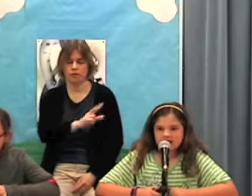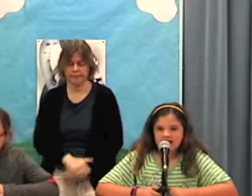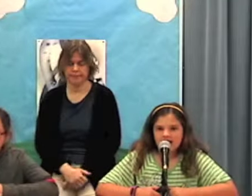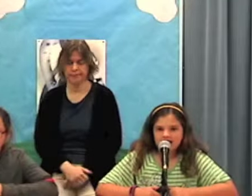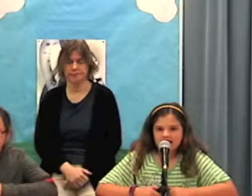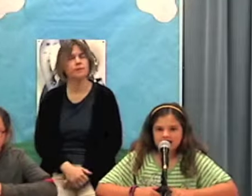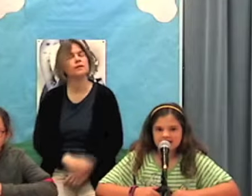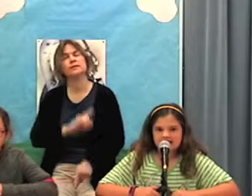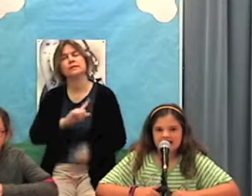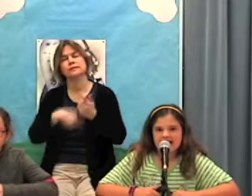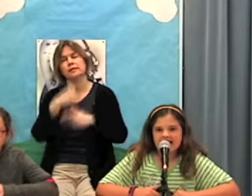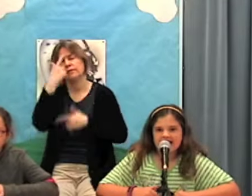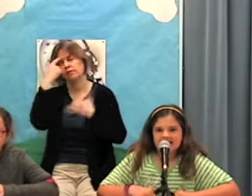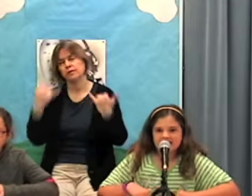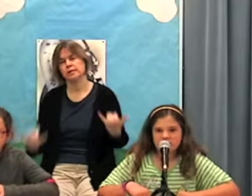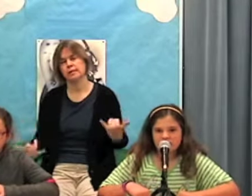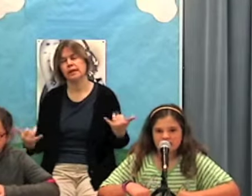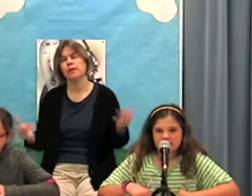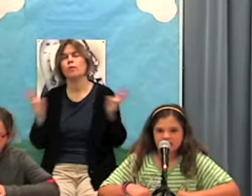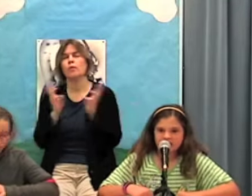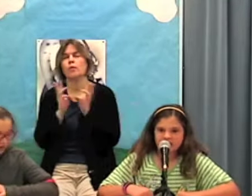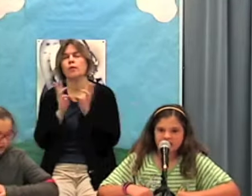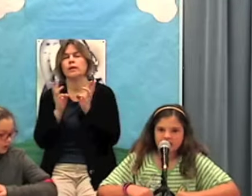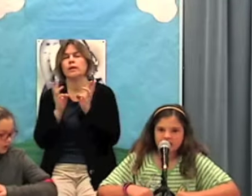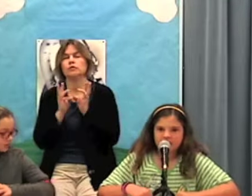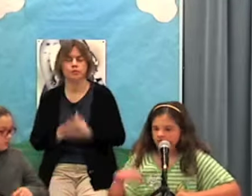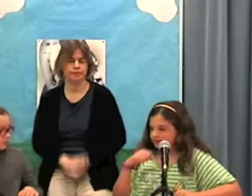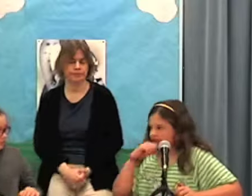The sign of the day is winter.